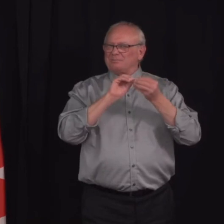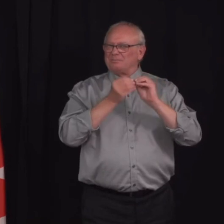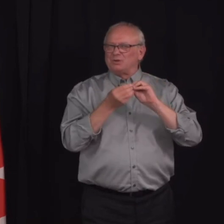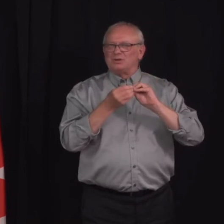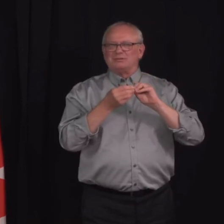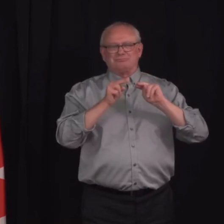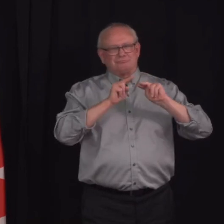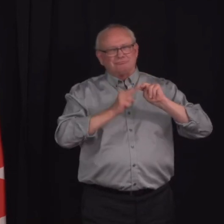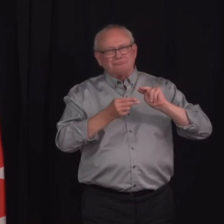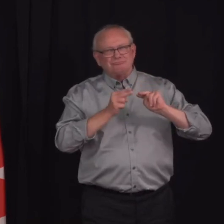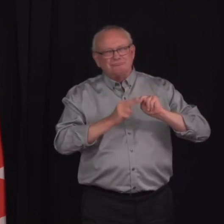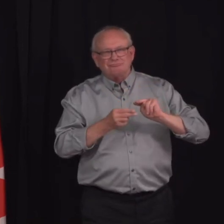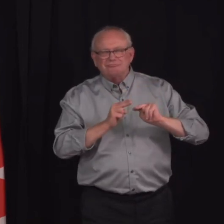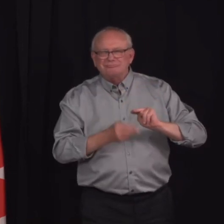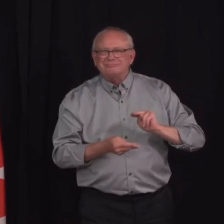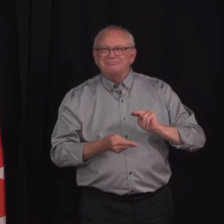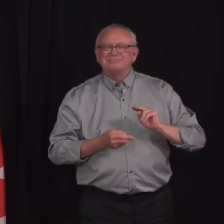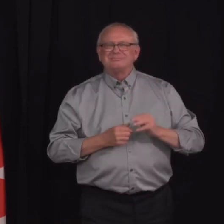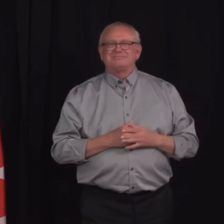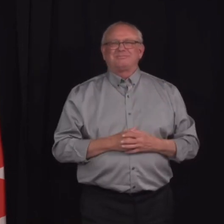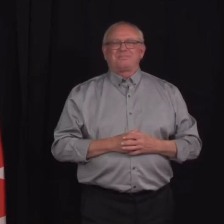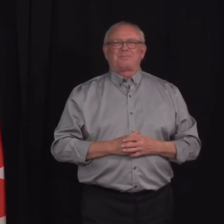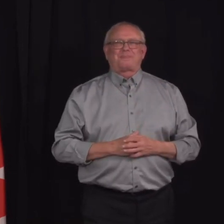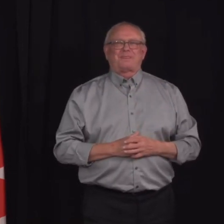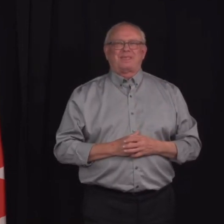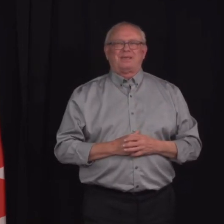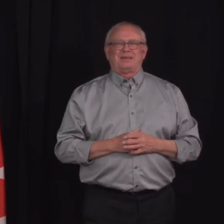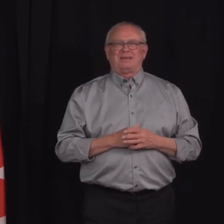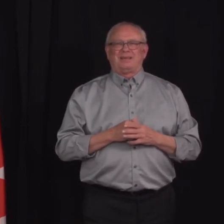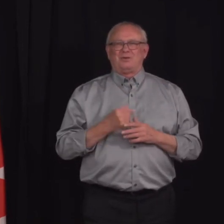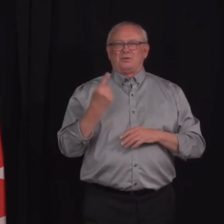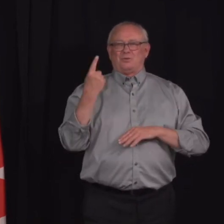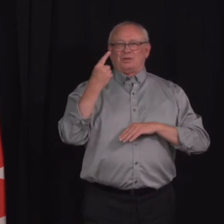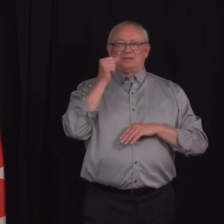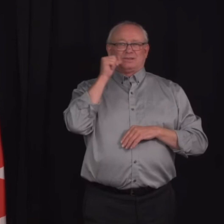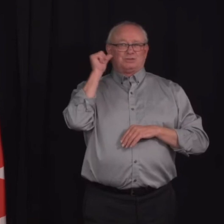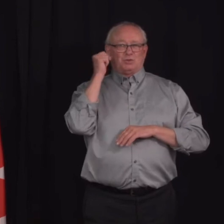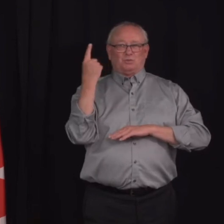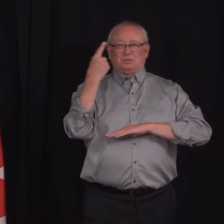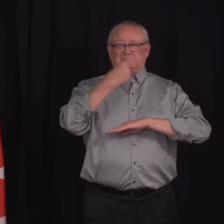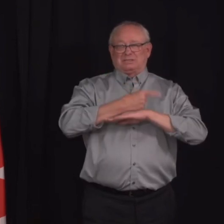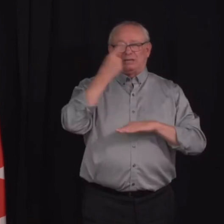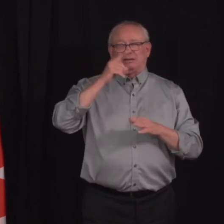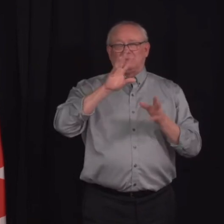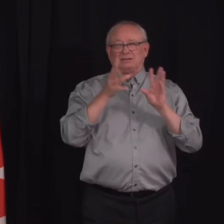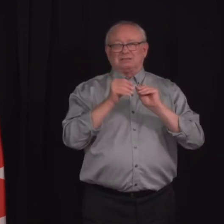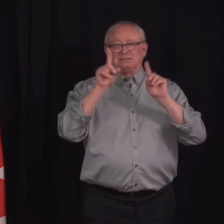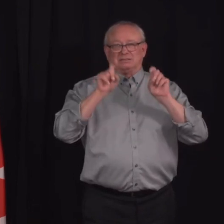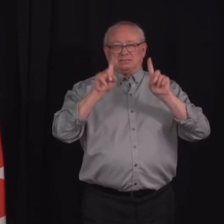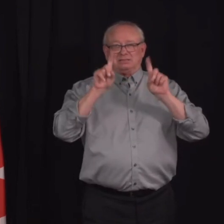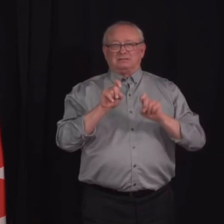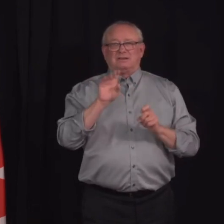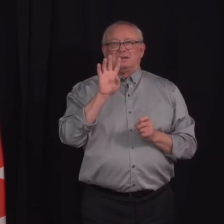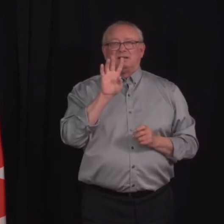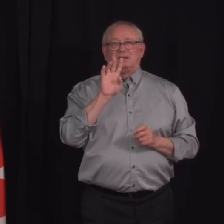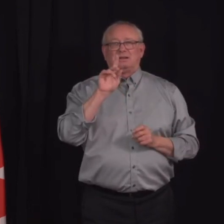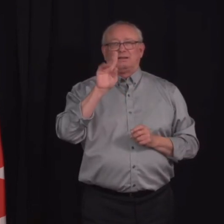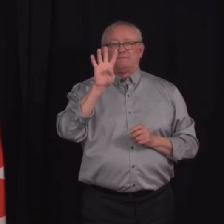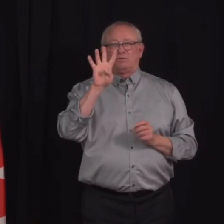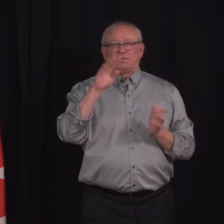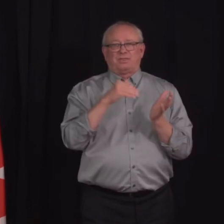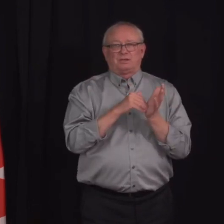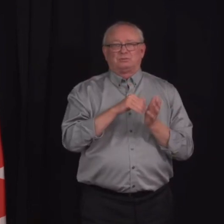127 new cases of COVID-19 and completed more than 4,400 tests.